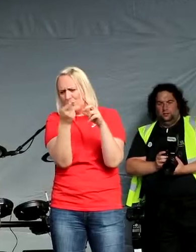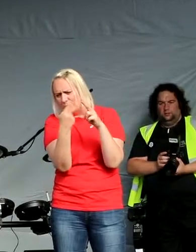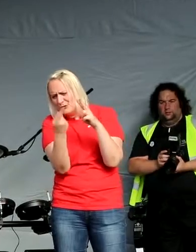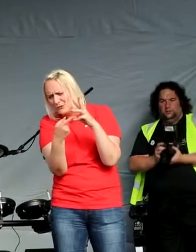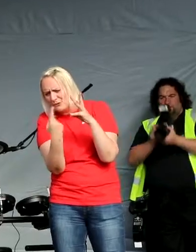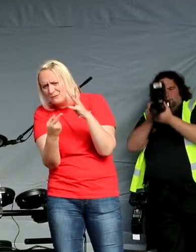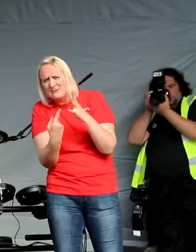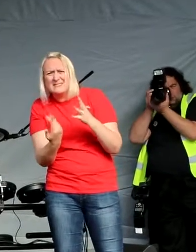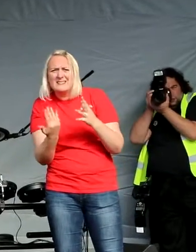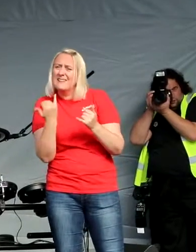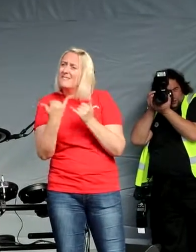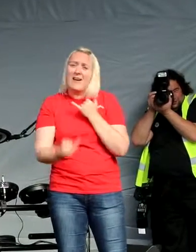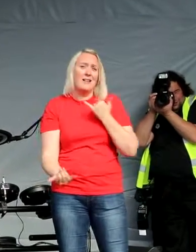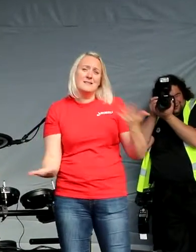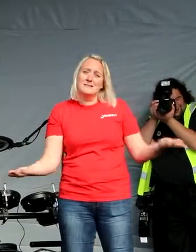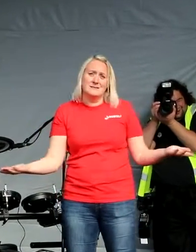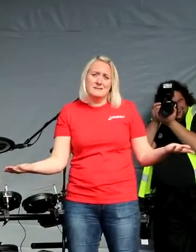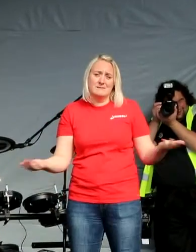failure.